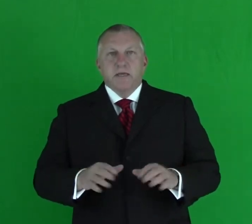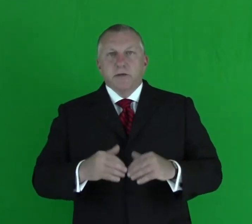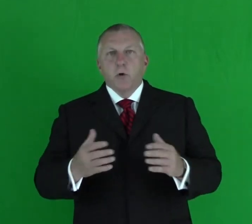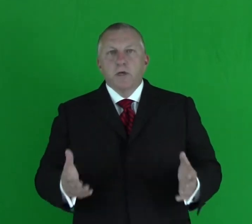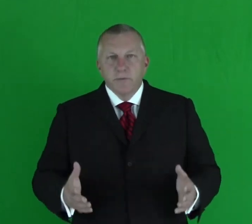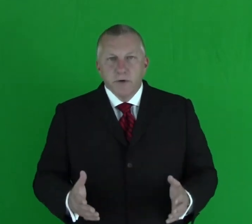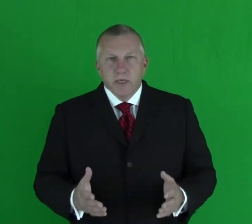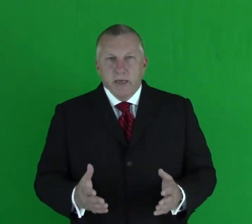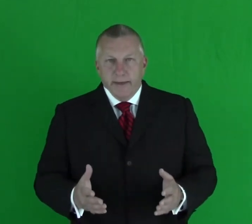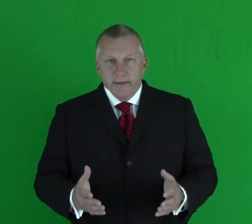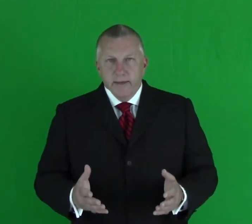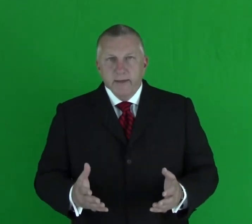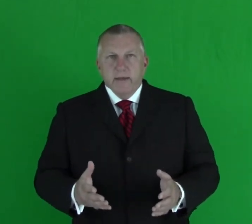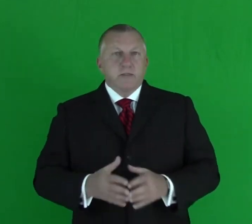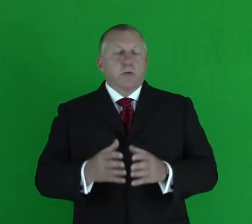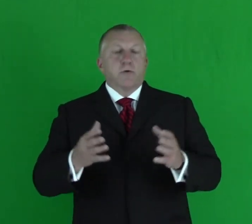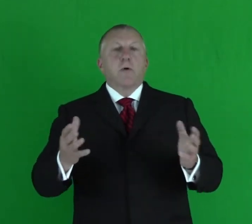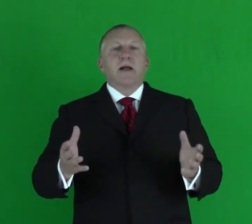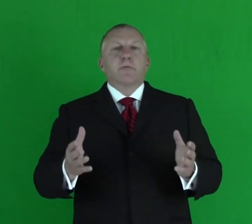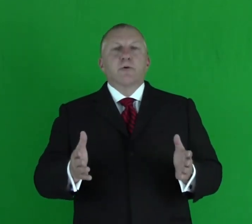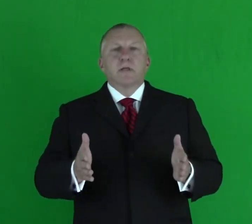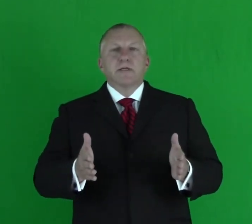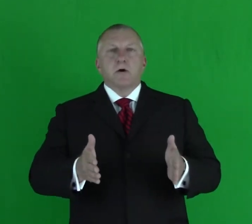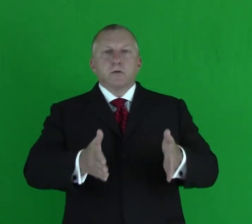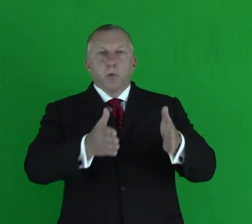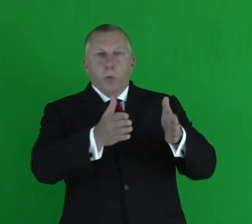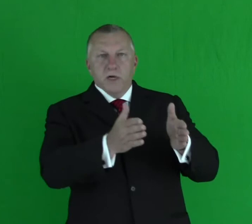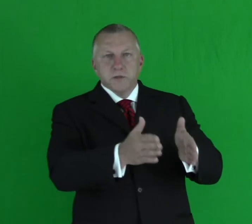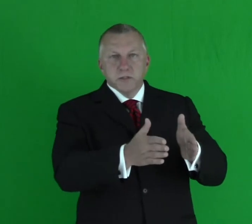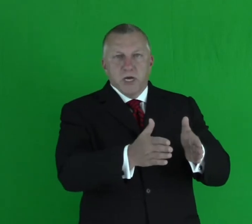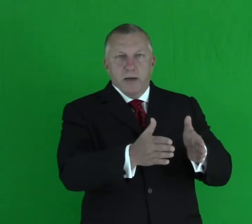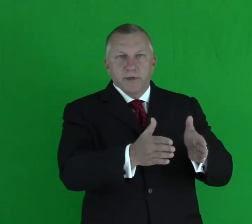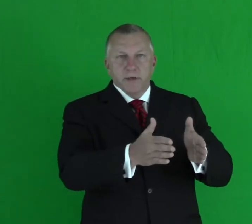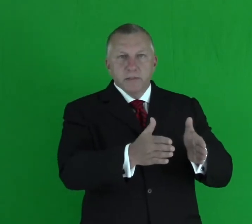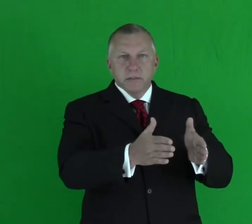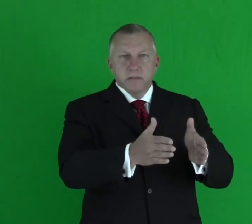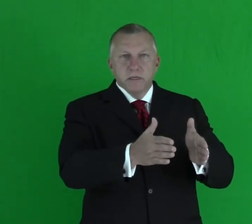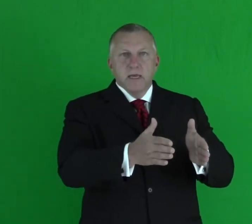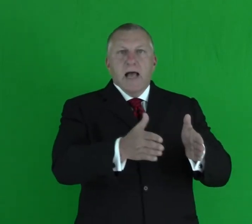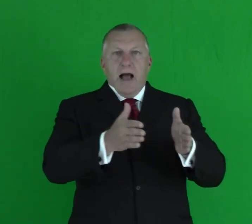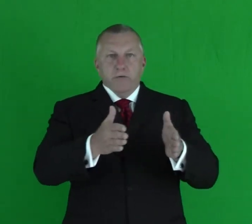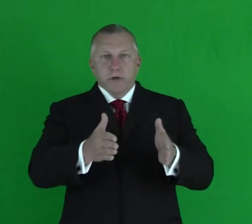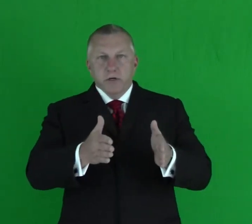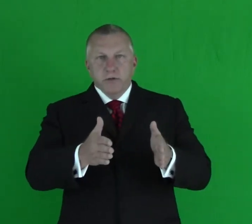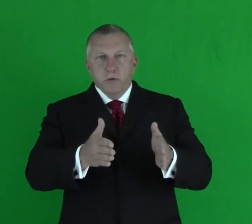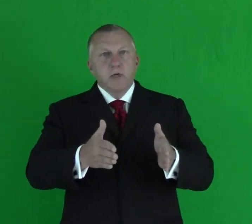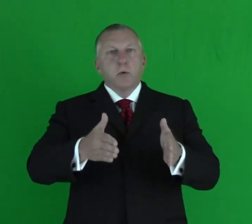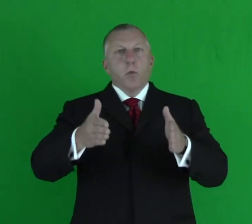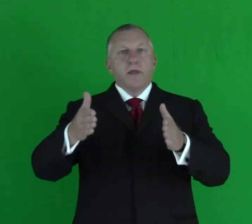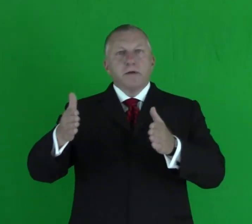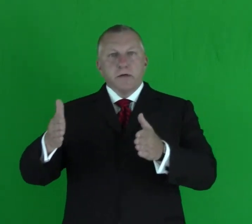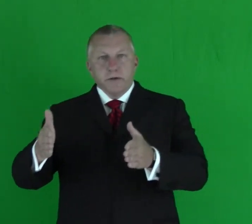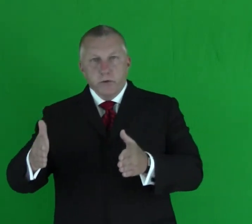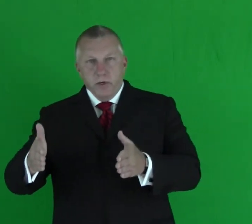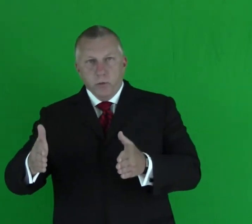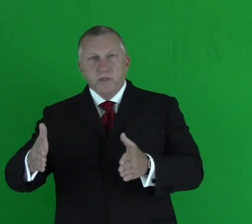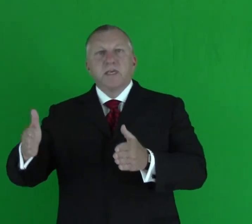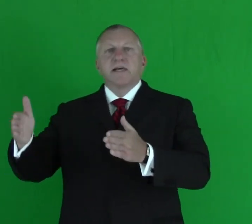they don't communicate, and so nobody really knows what their job is, how they're going to do it, when they're to do it, what the